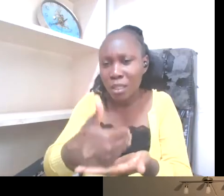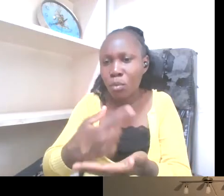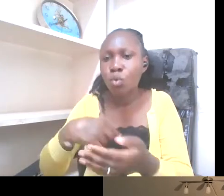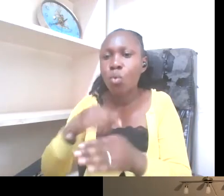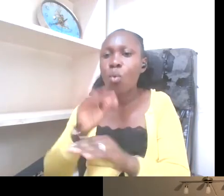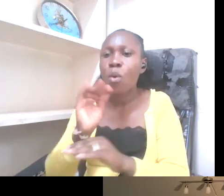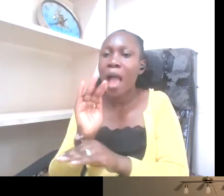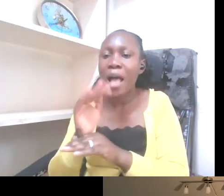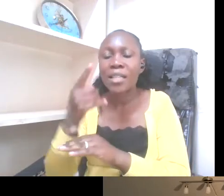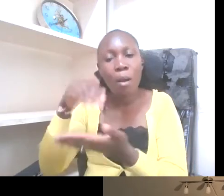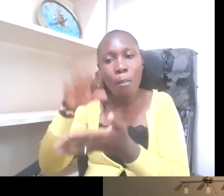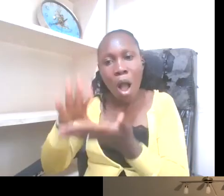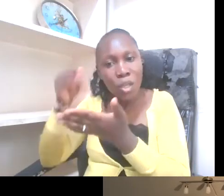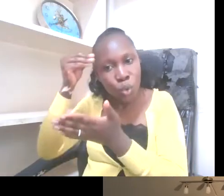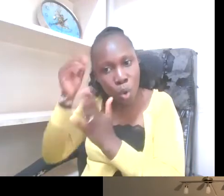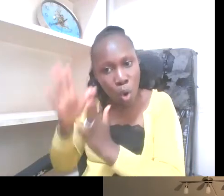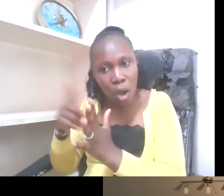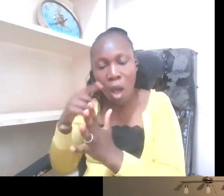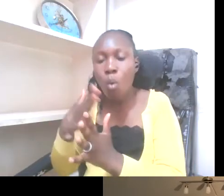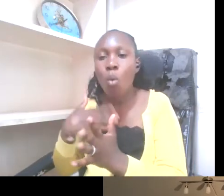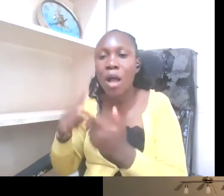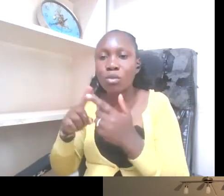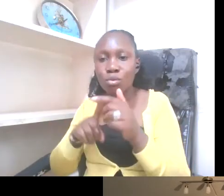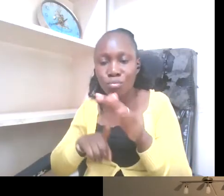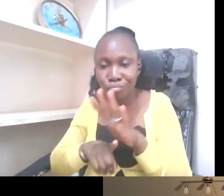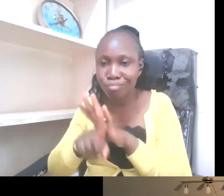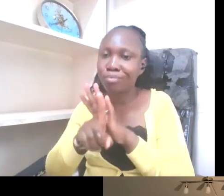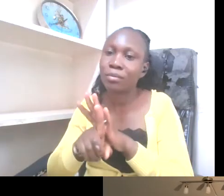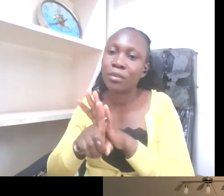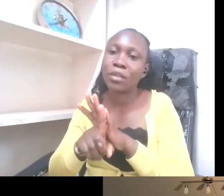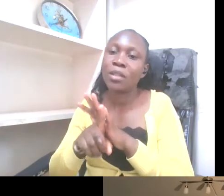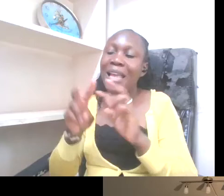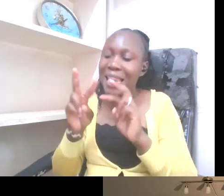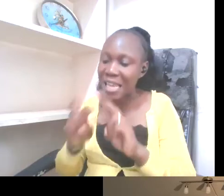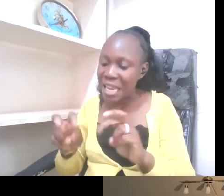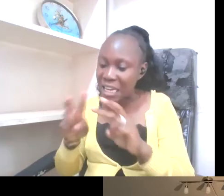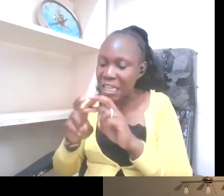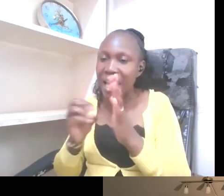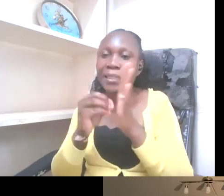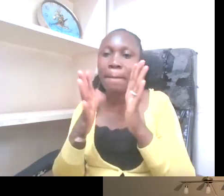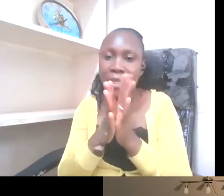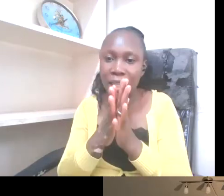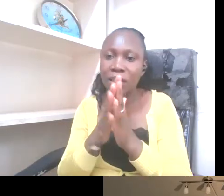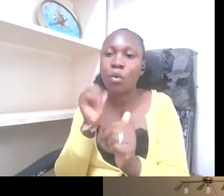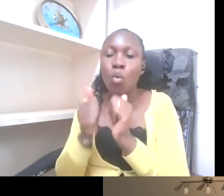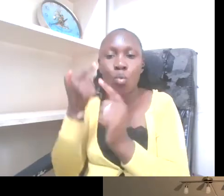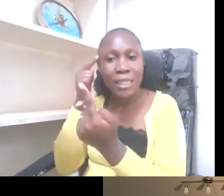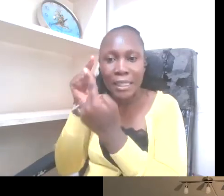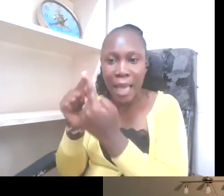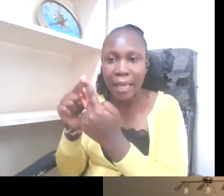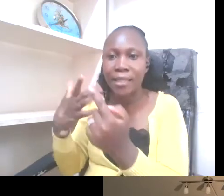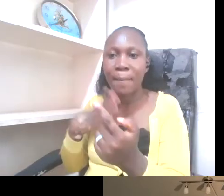enter the new frontier of research mentorship that's targeted for people with disabilities. are